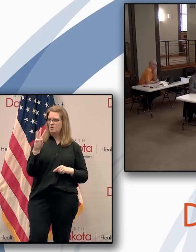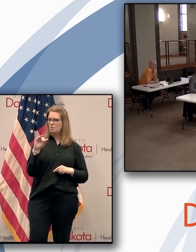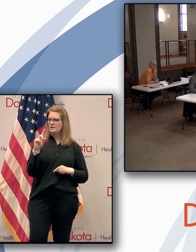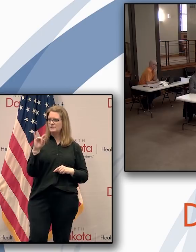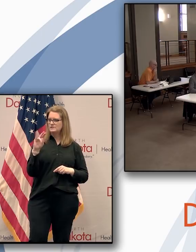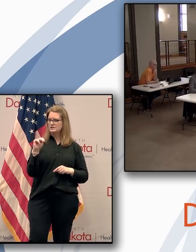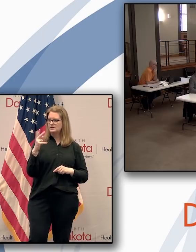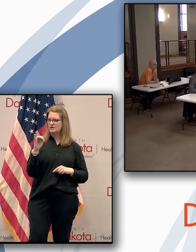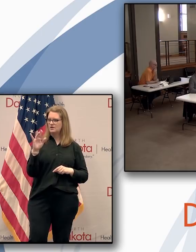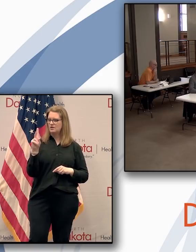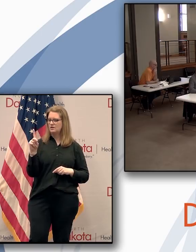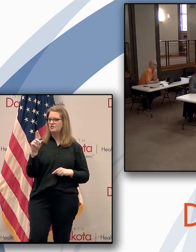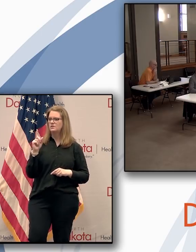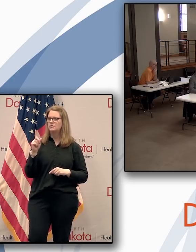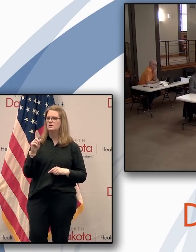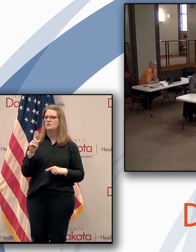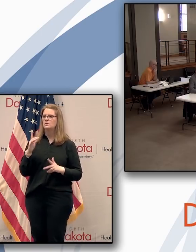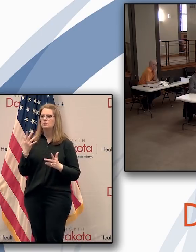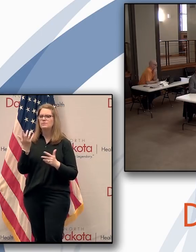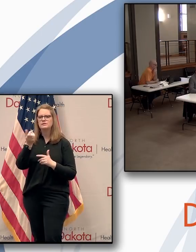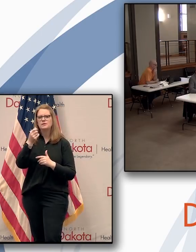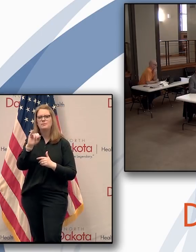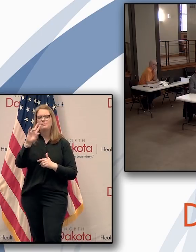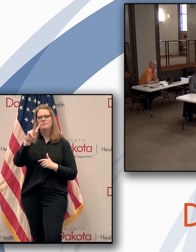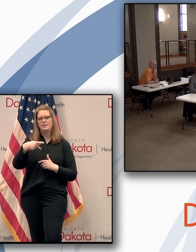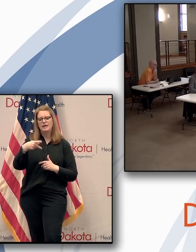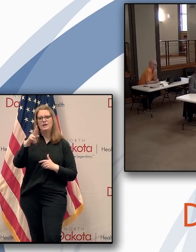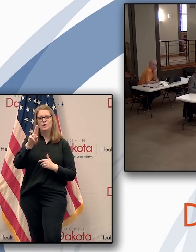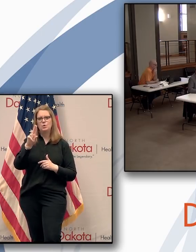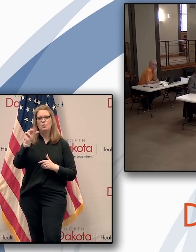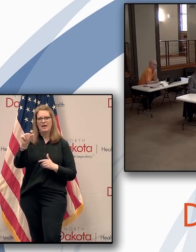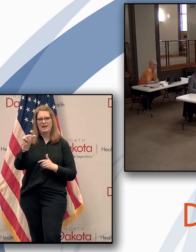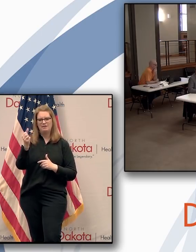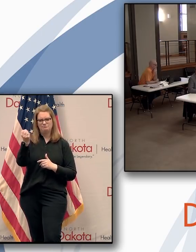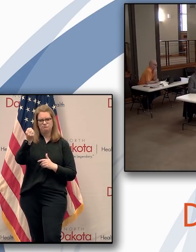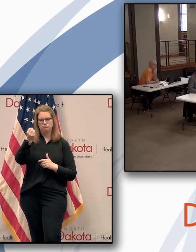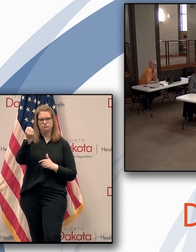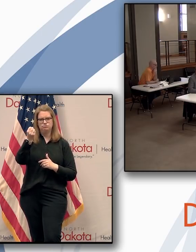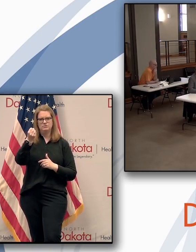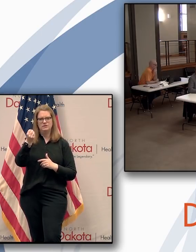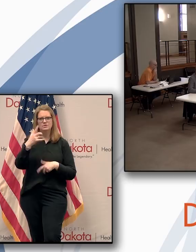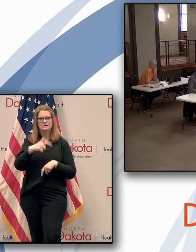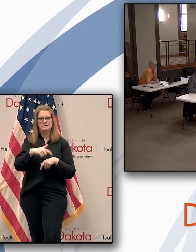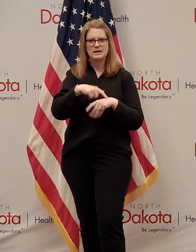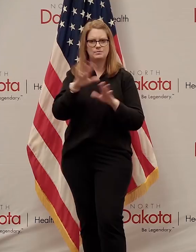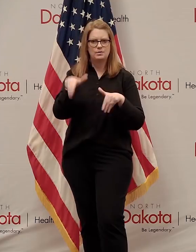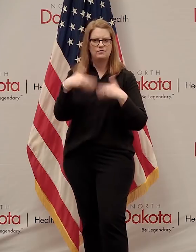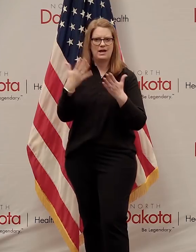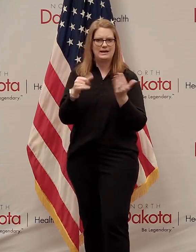the CARES Act PUA payments? And what is the timeline timeline on delivering that aid?